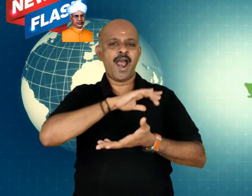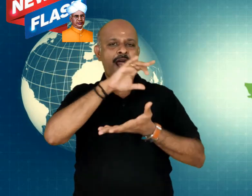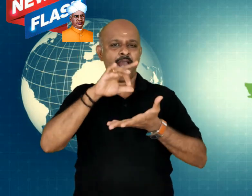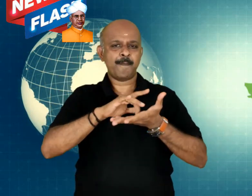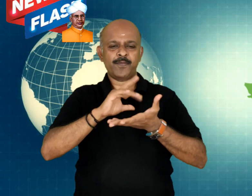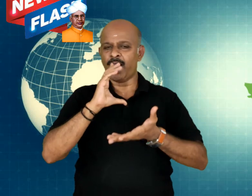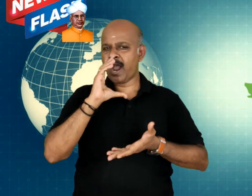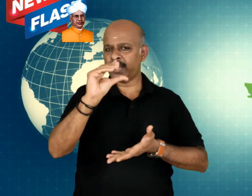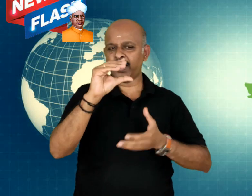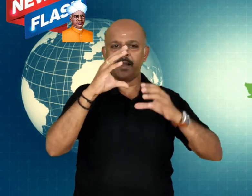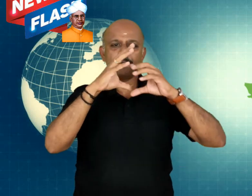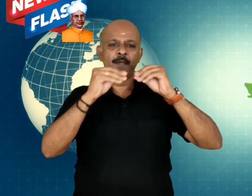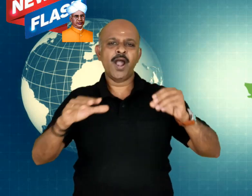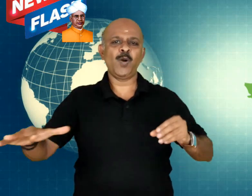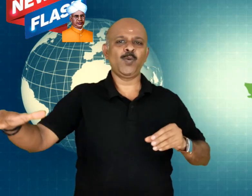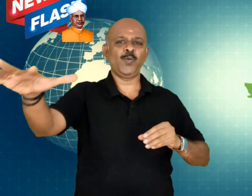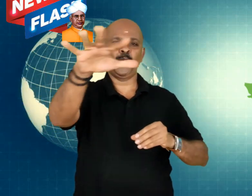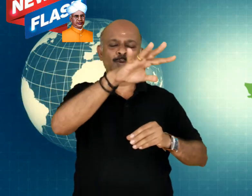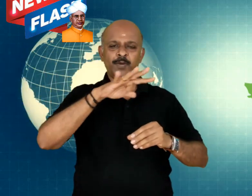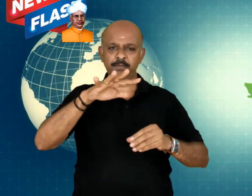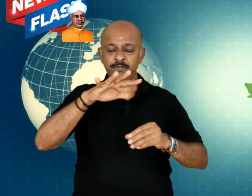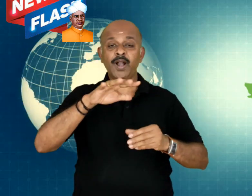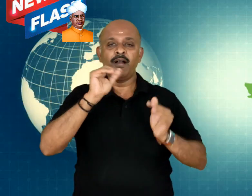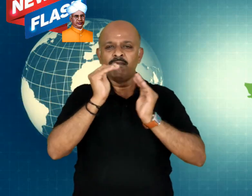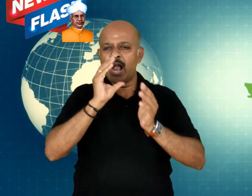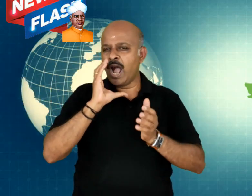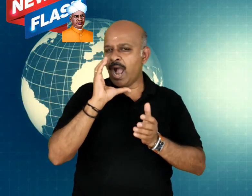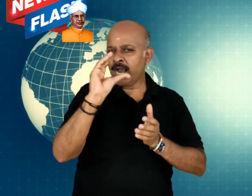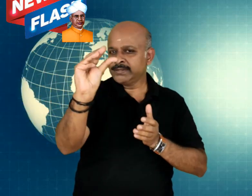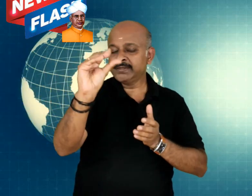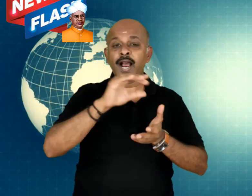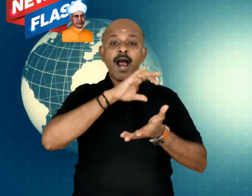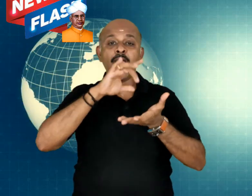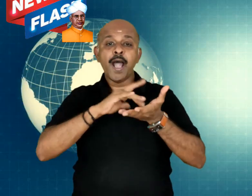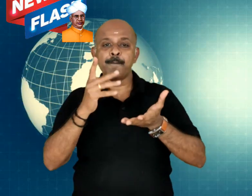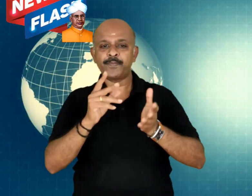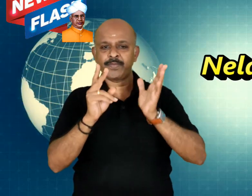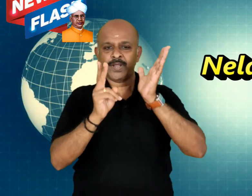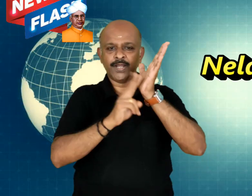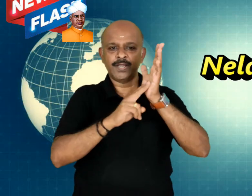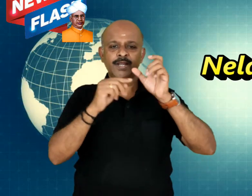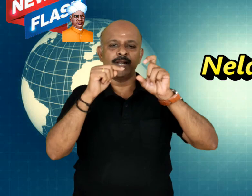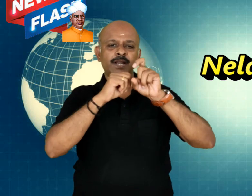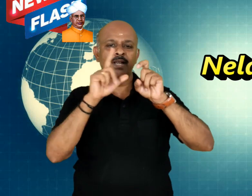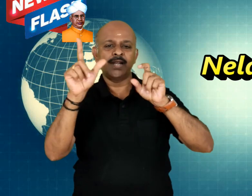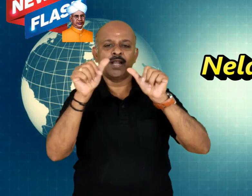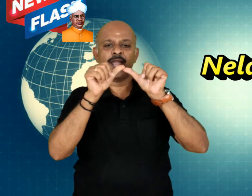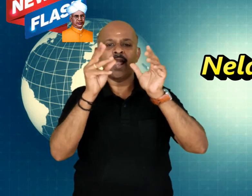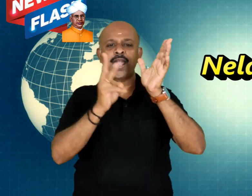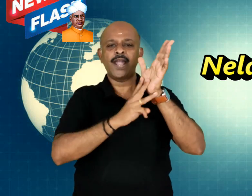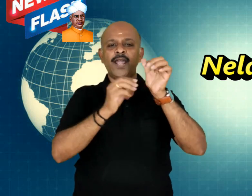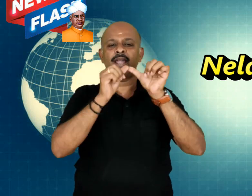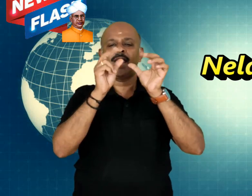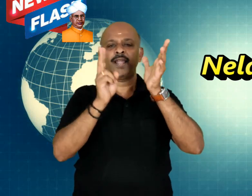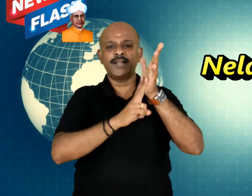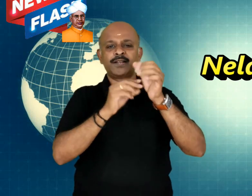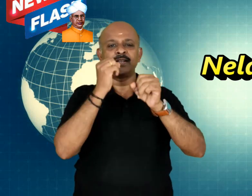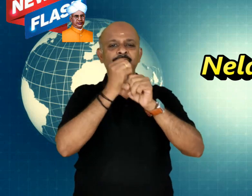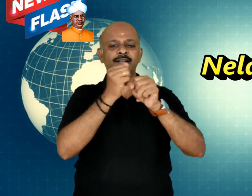In the state of Karnataka, the Bangalore district, at the Nelamangala Government